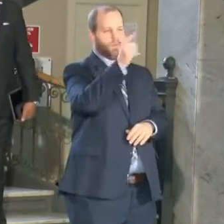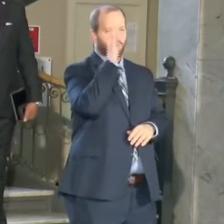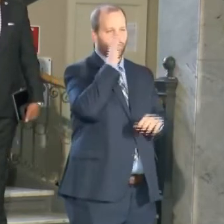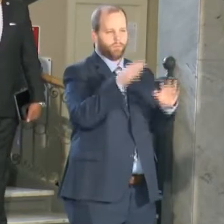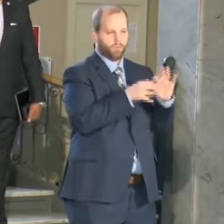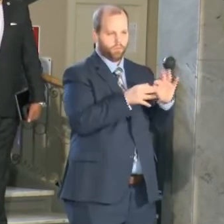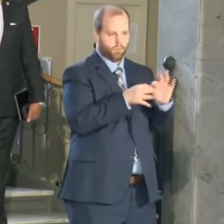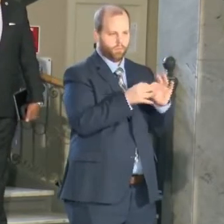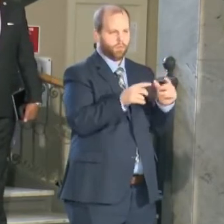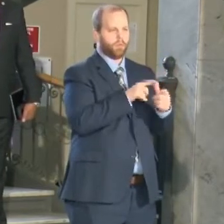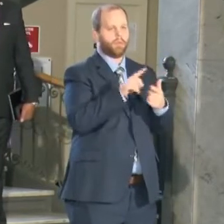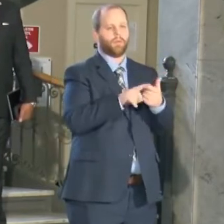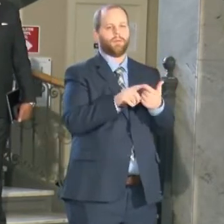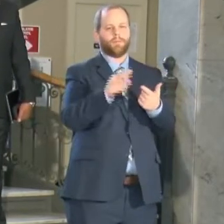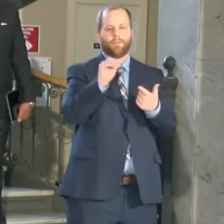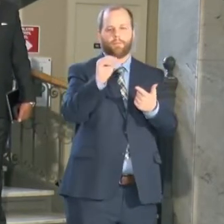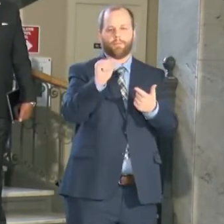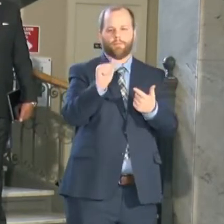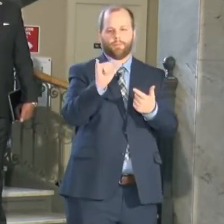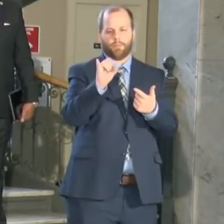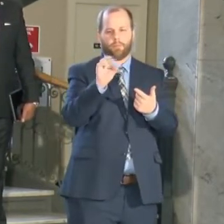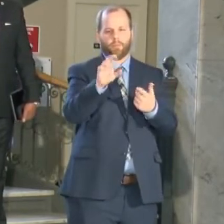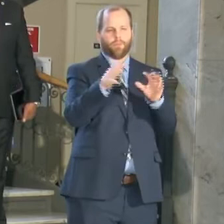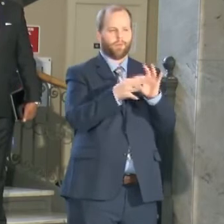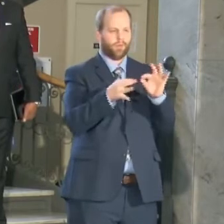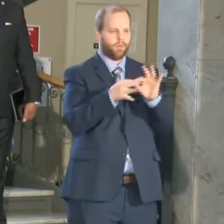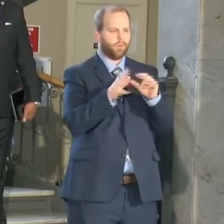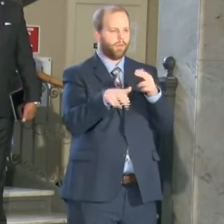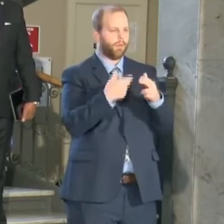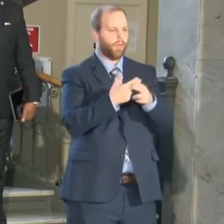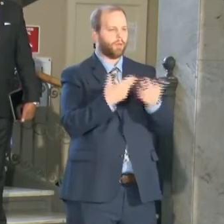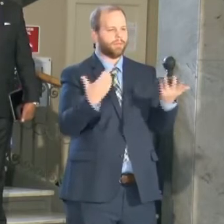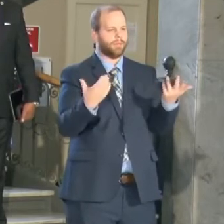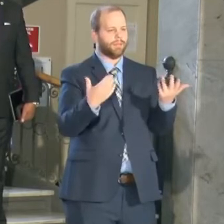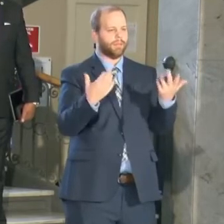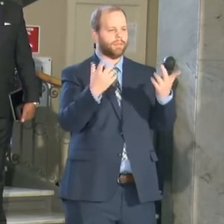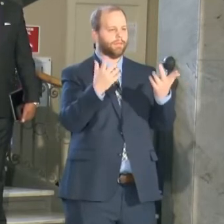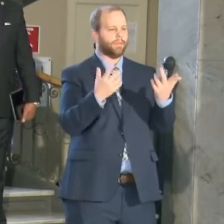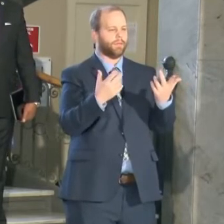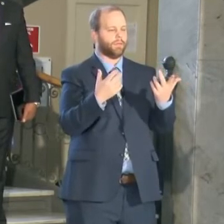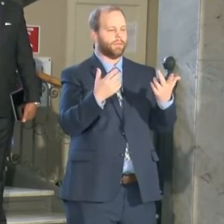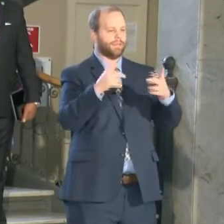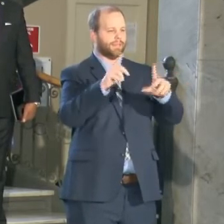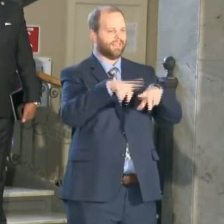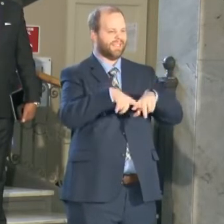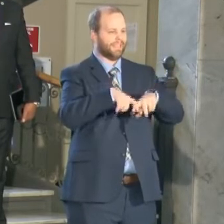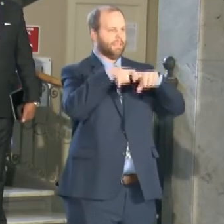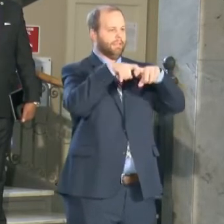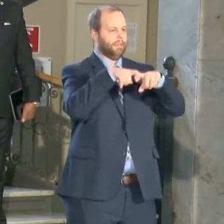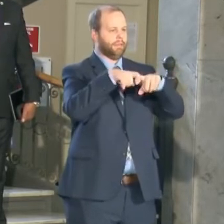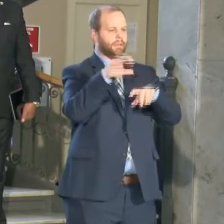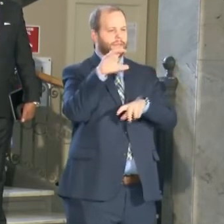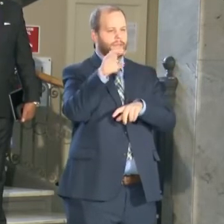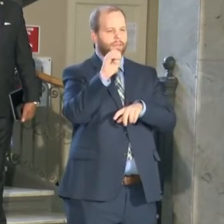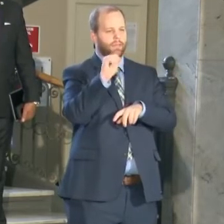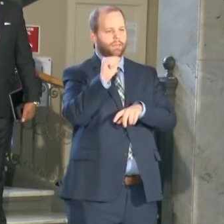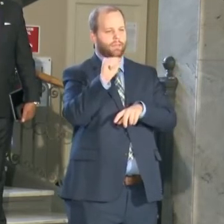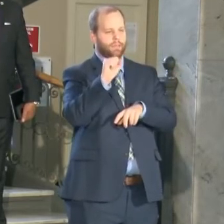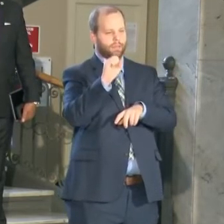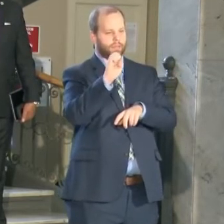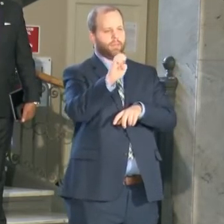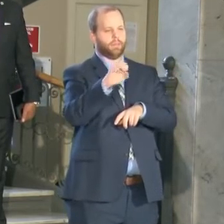ceasefire. Same thing. Continue efforts that a lot of times our community doesn't know about, but it's up to